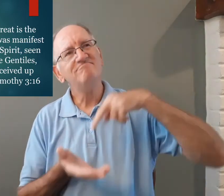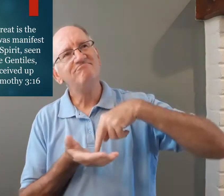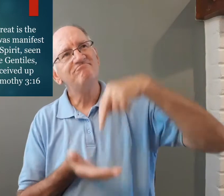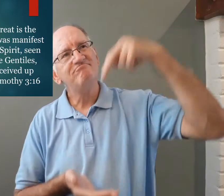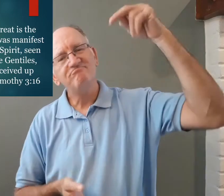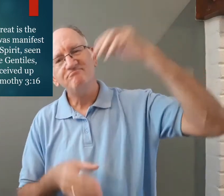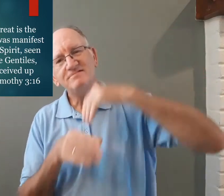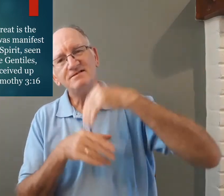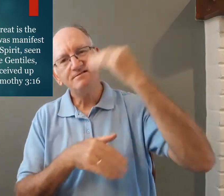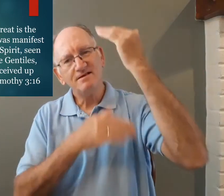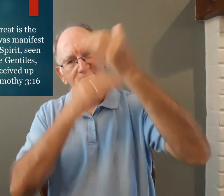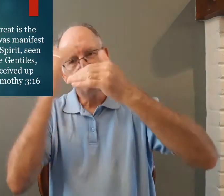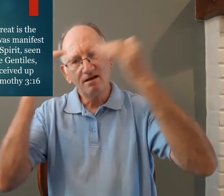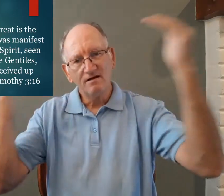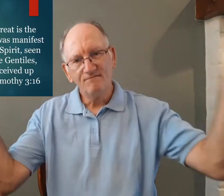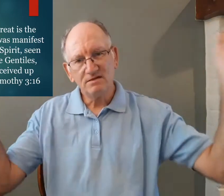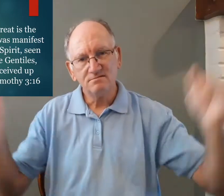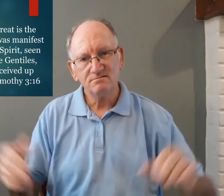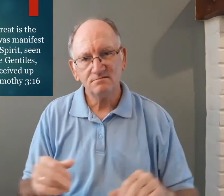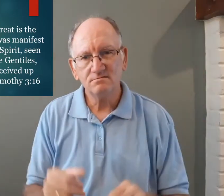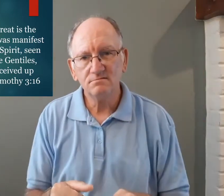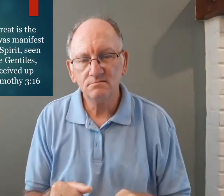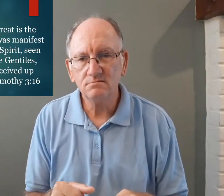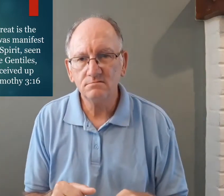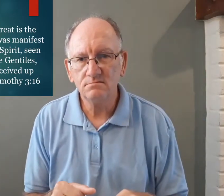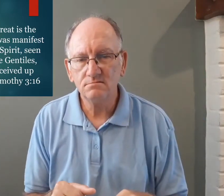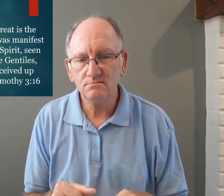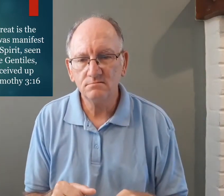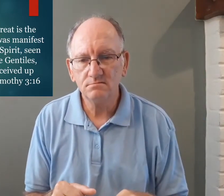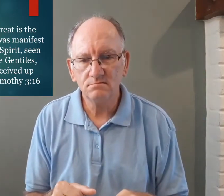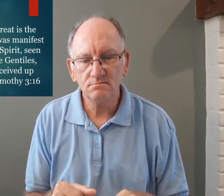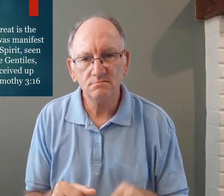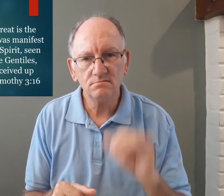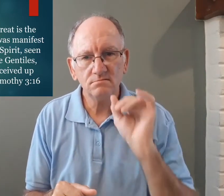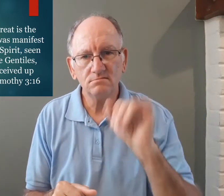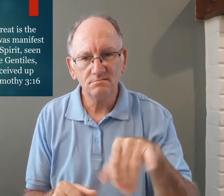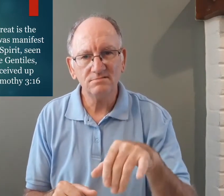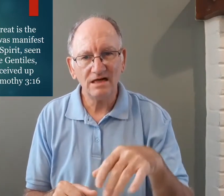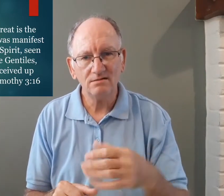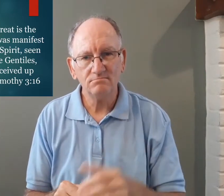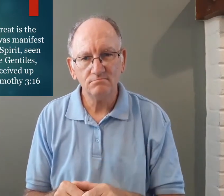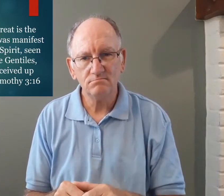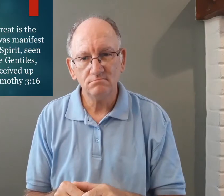and Jesus and happy that many people believed on him and rose after he died